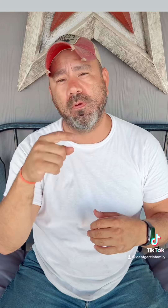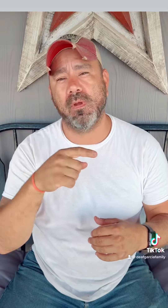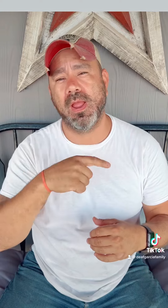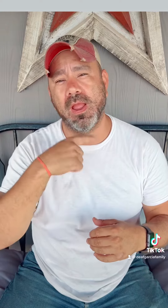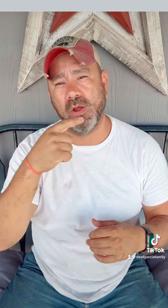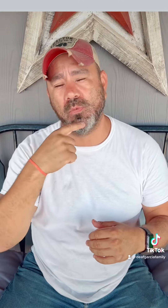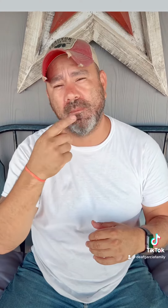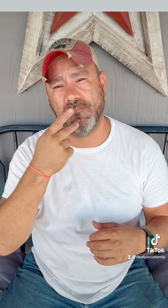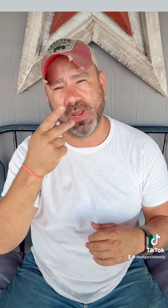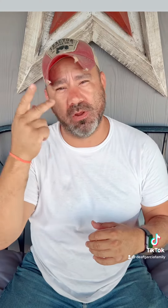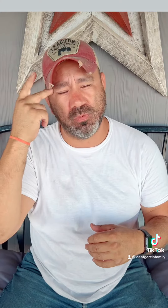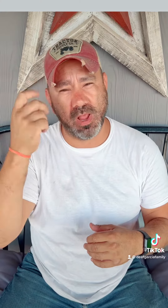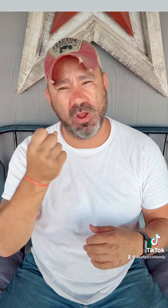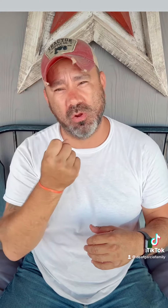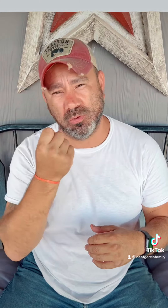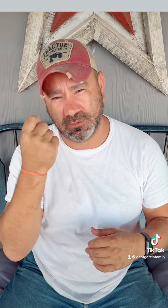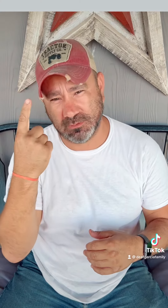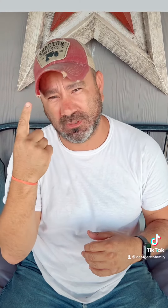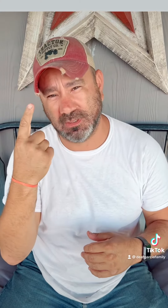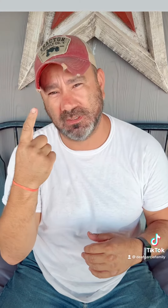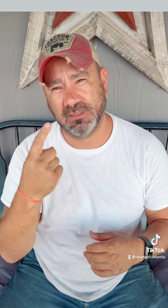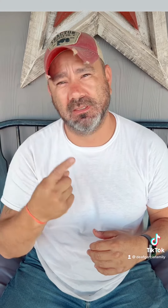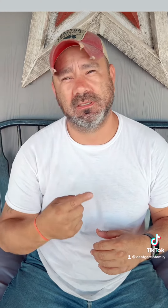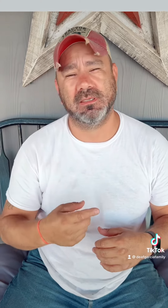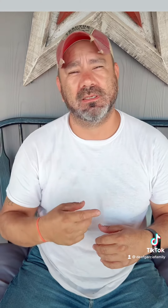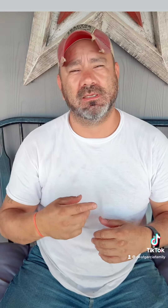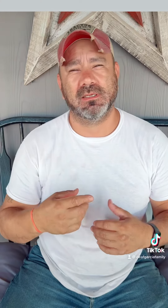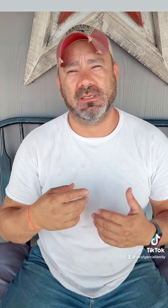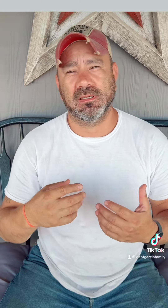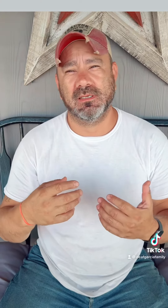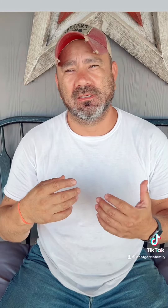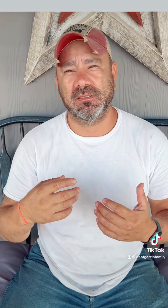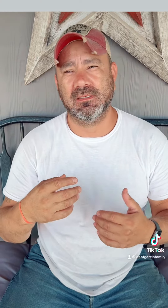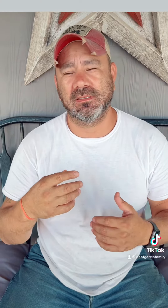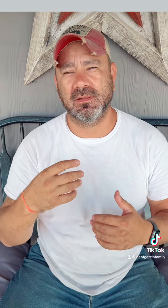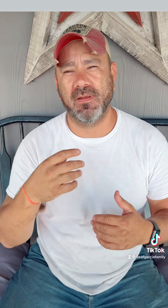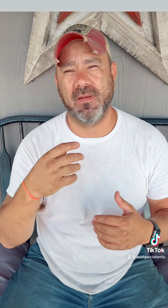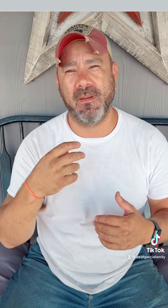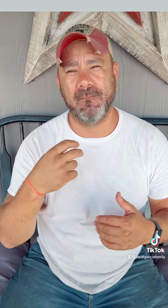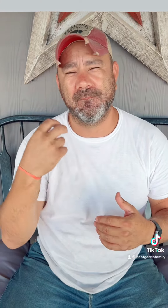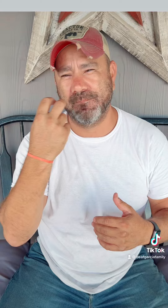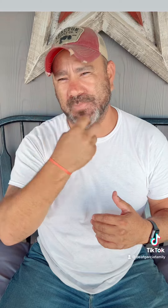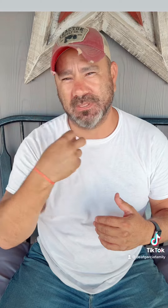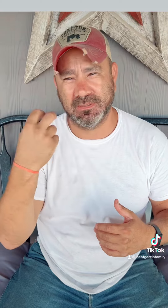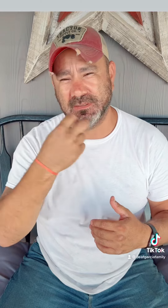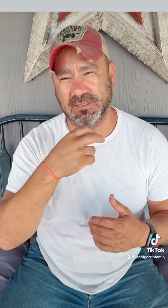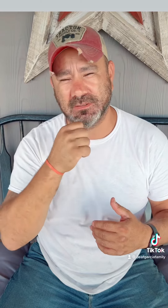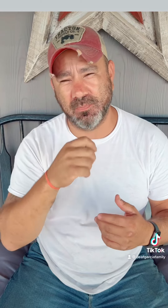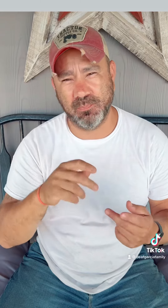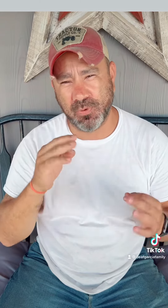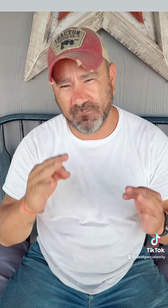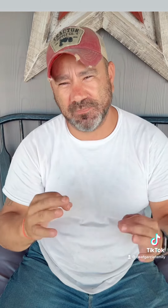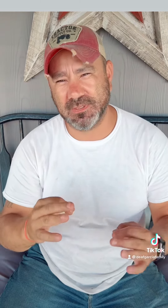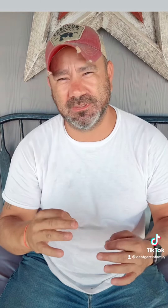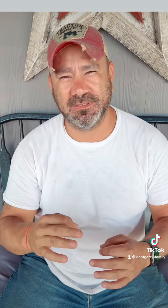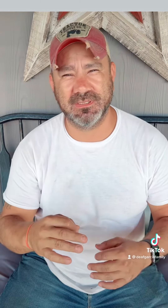I'd like for you hearing parents to understand how hard it is. Speech therapy is not